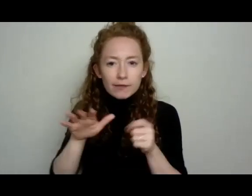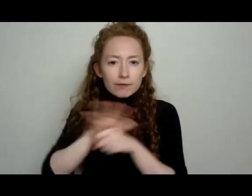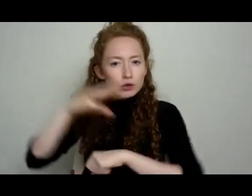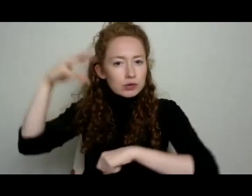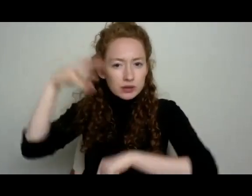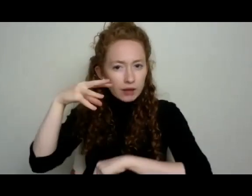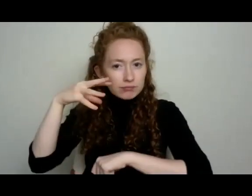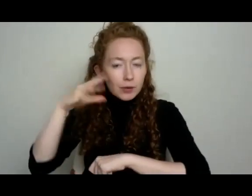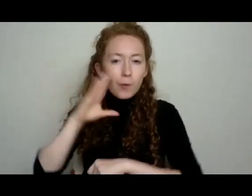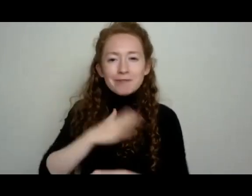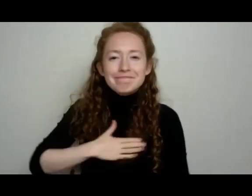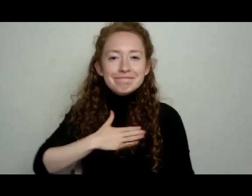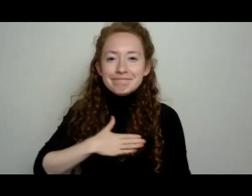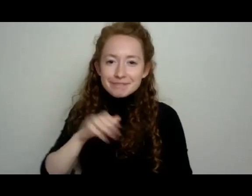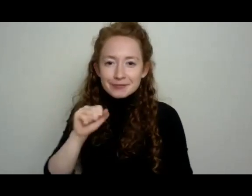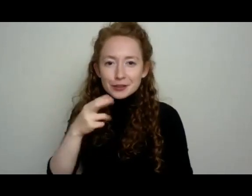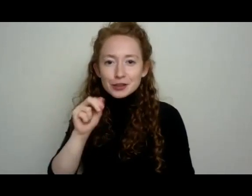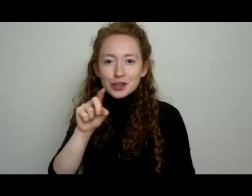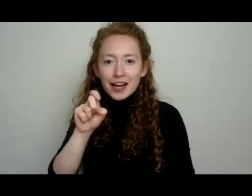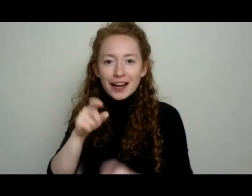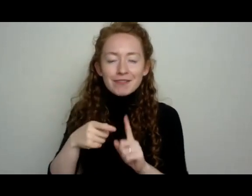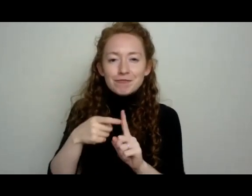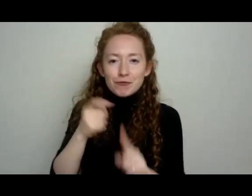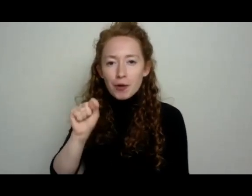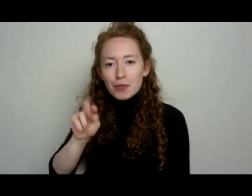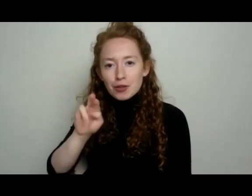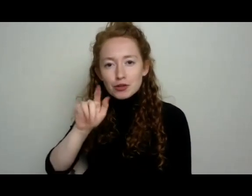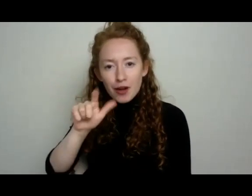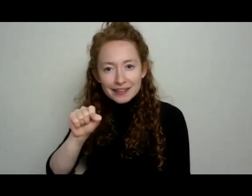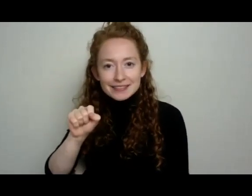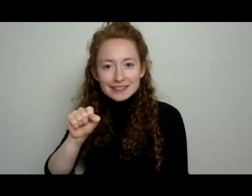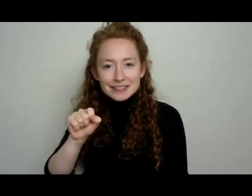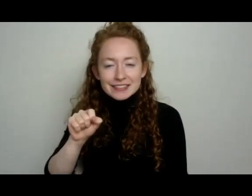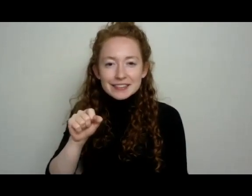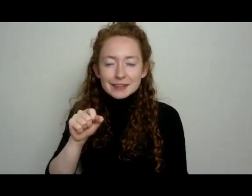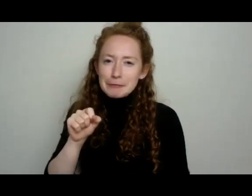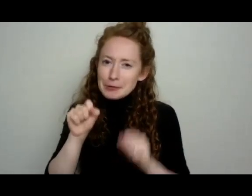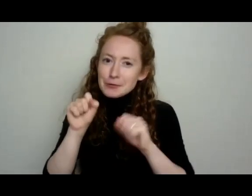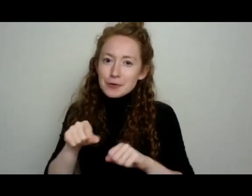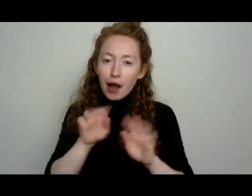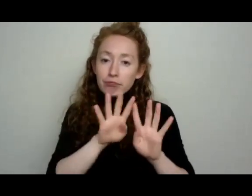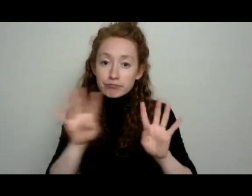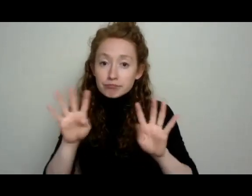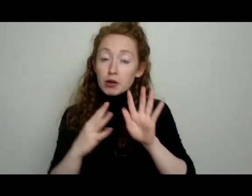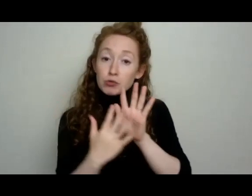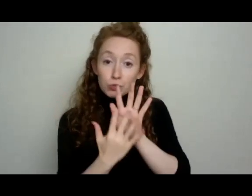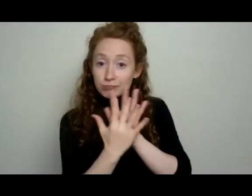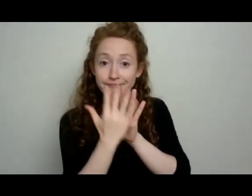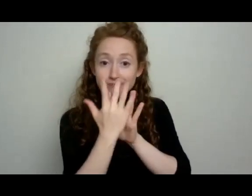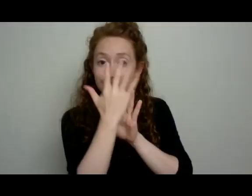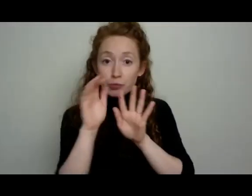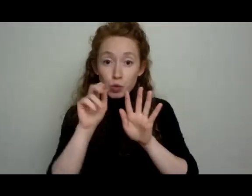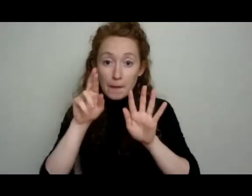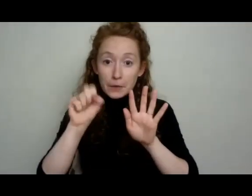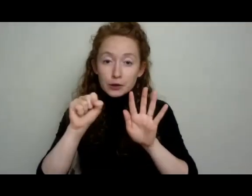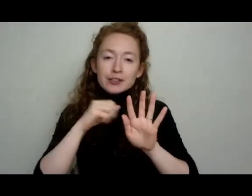full, the full sun of the summer heat that would distress them out. So grow them in the shade of your cucumbers. And